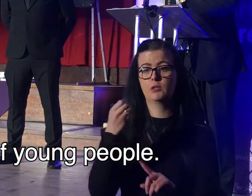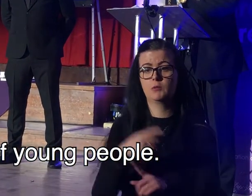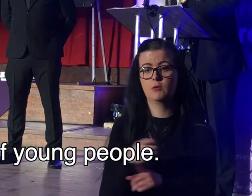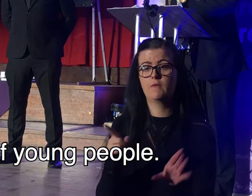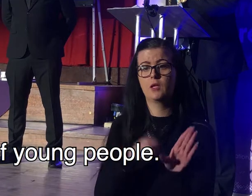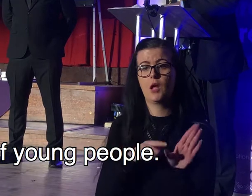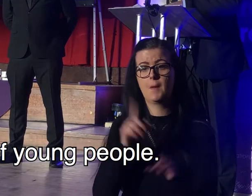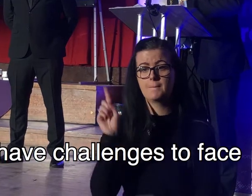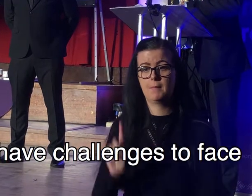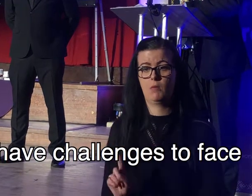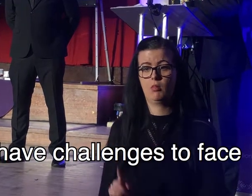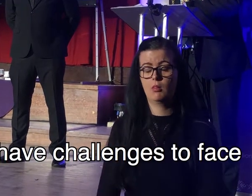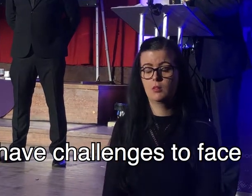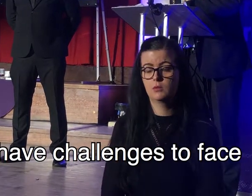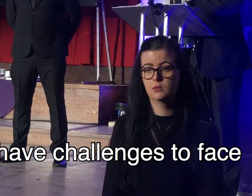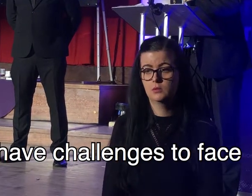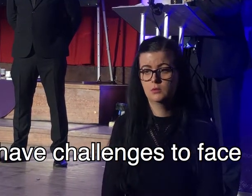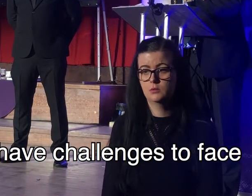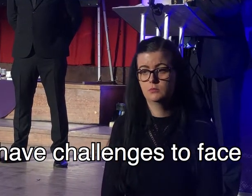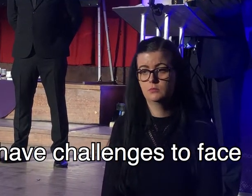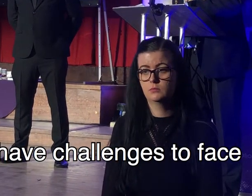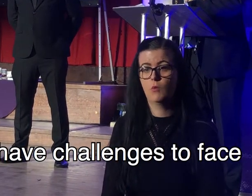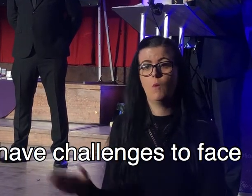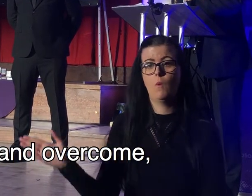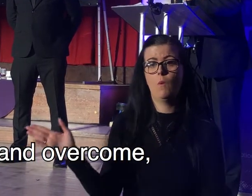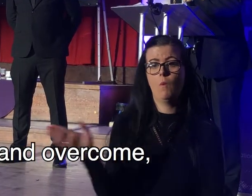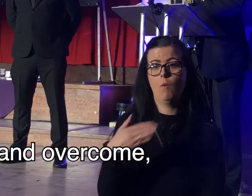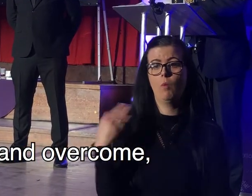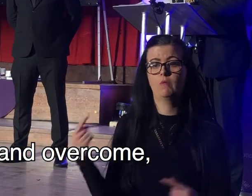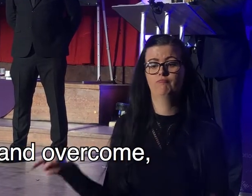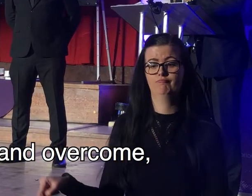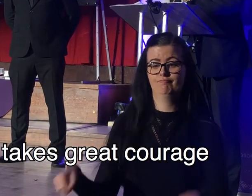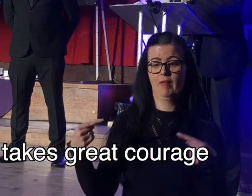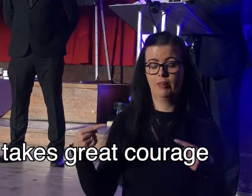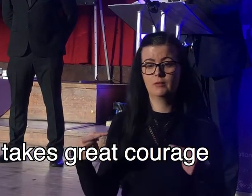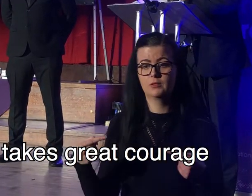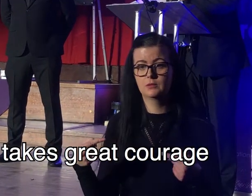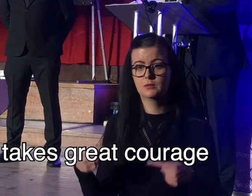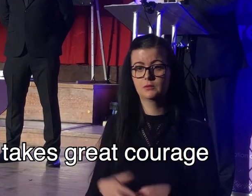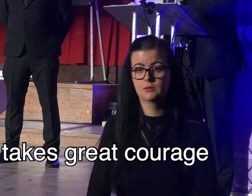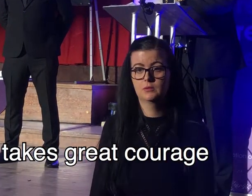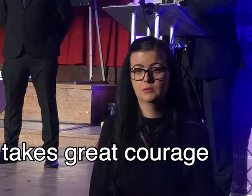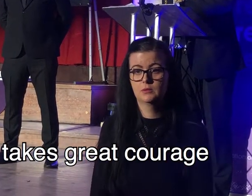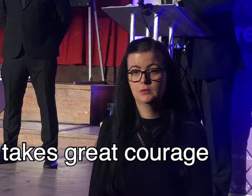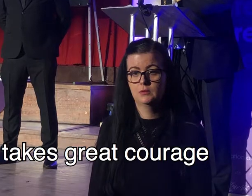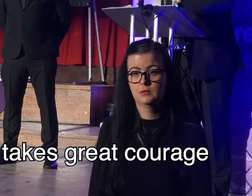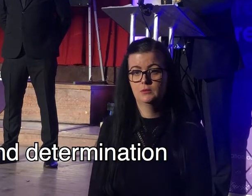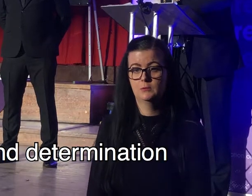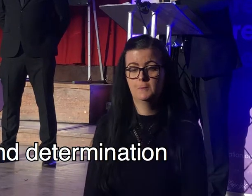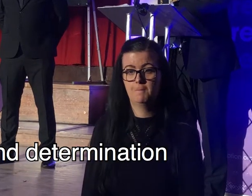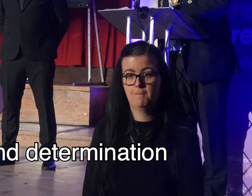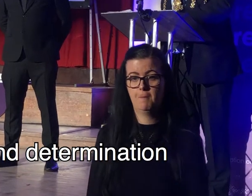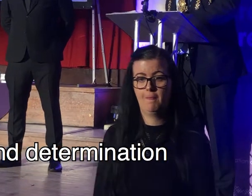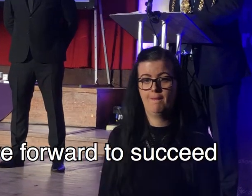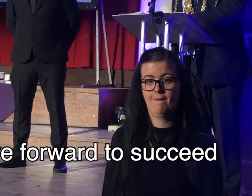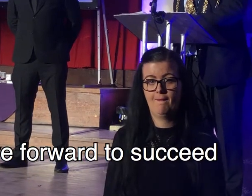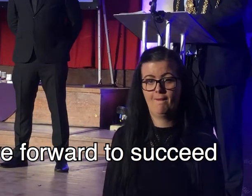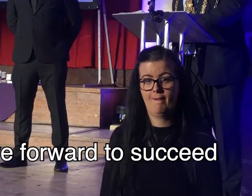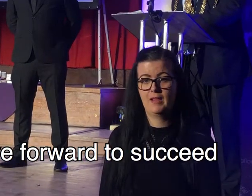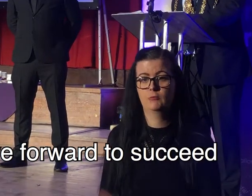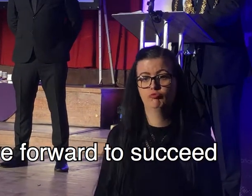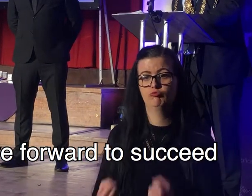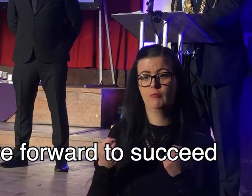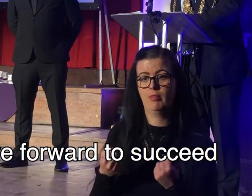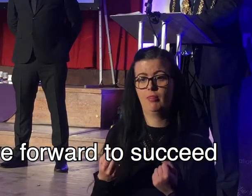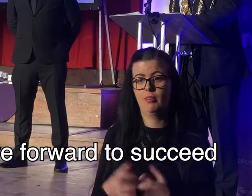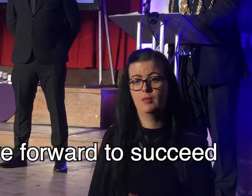of young people. All of us have challenges to face and overcome and it takes great courage and determination to move